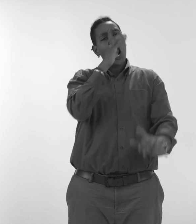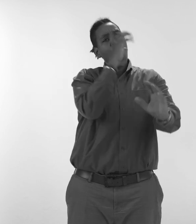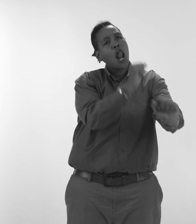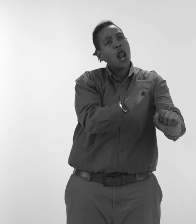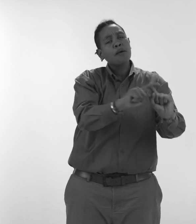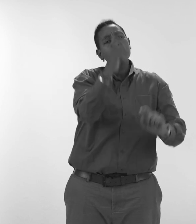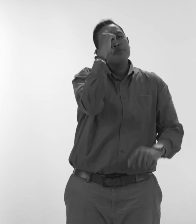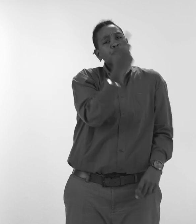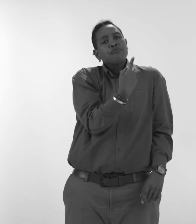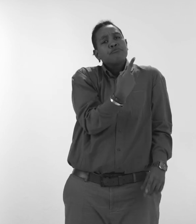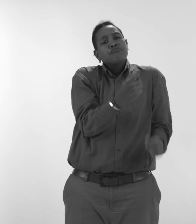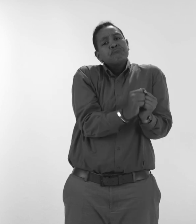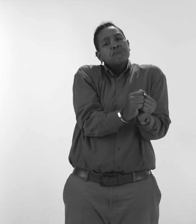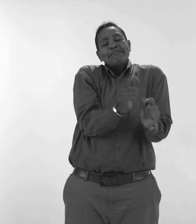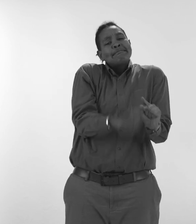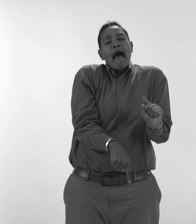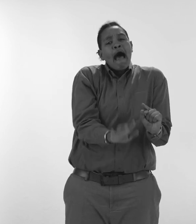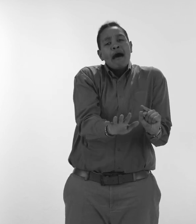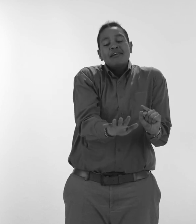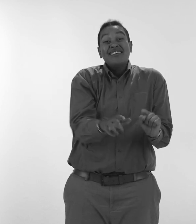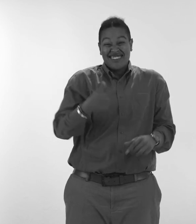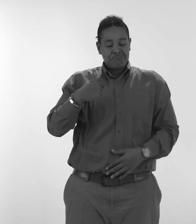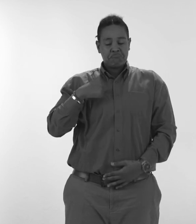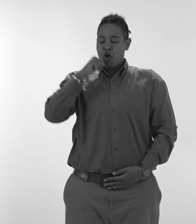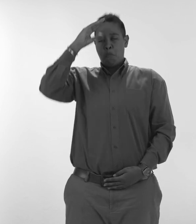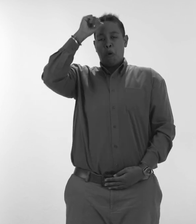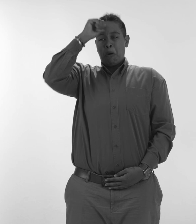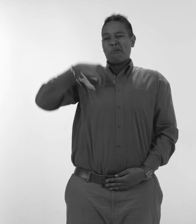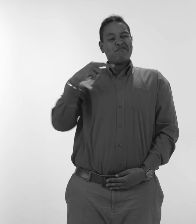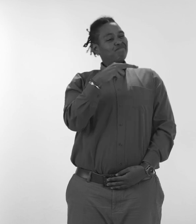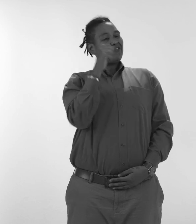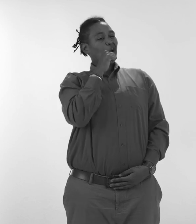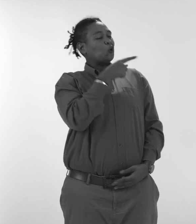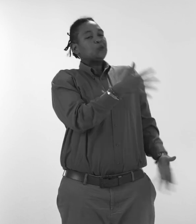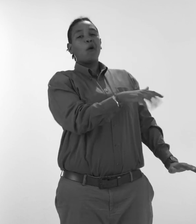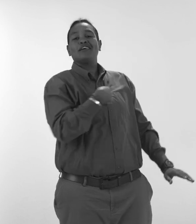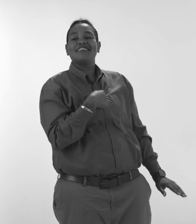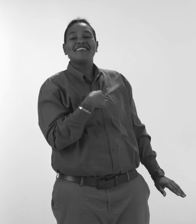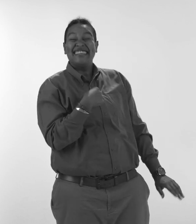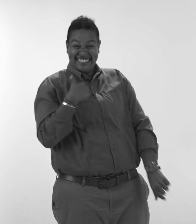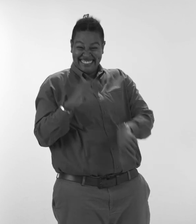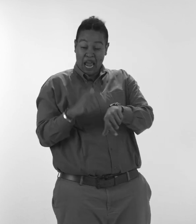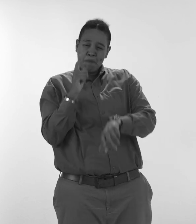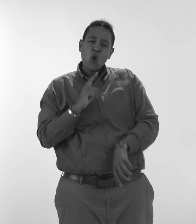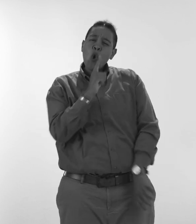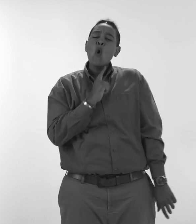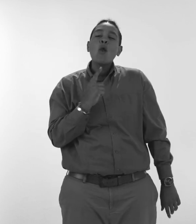but I knew we could never be as I was not the man or boy she would want. The loneliest time of my life was in high